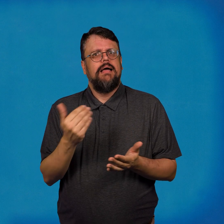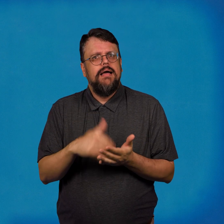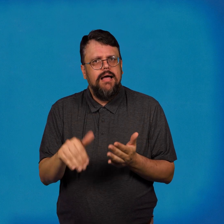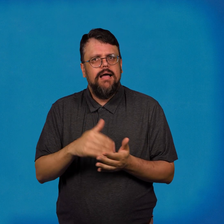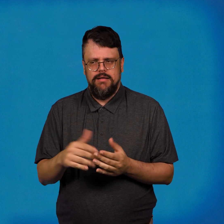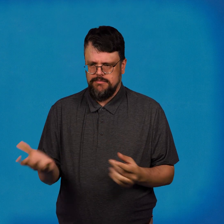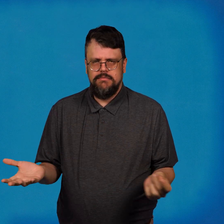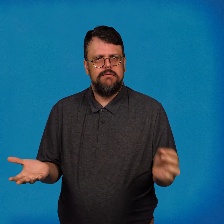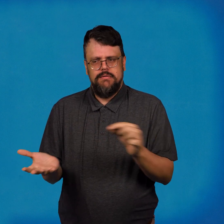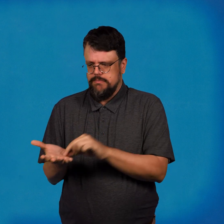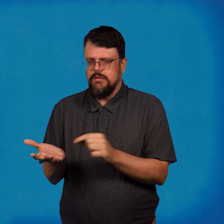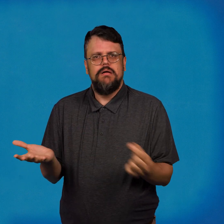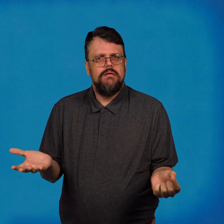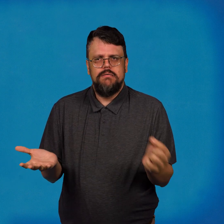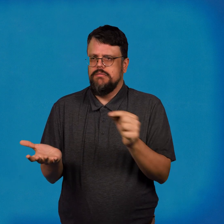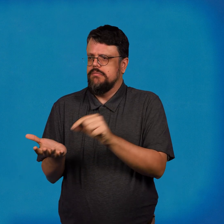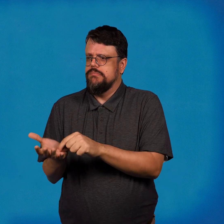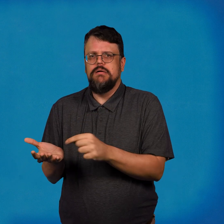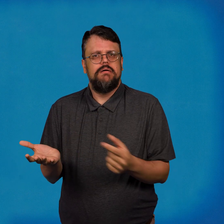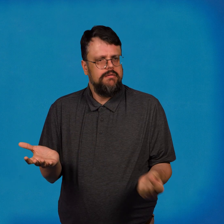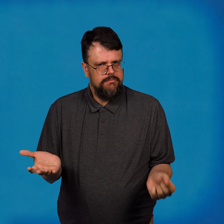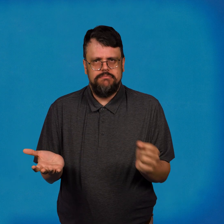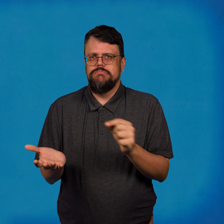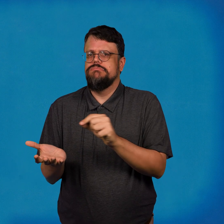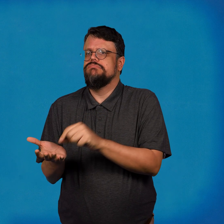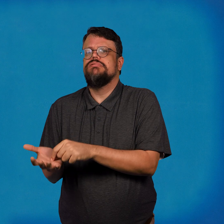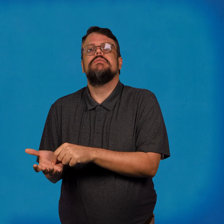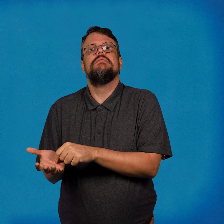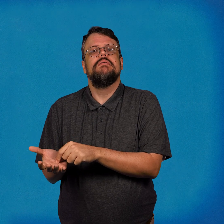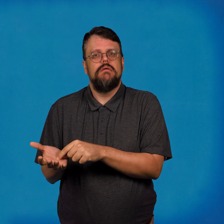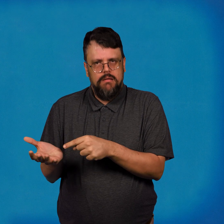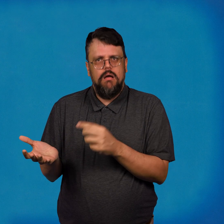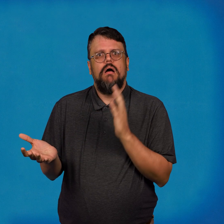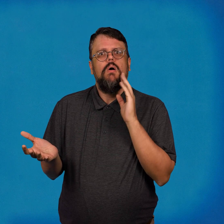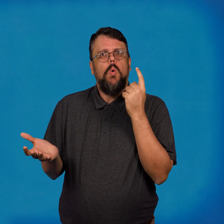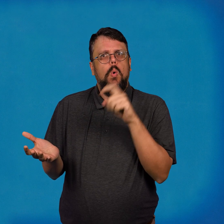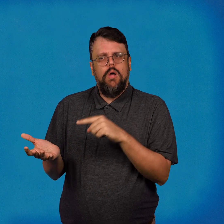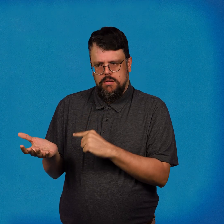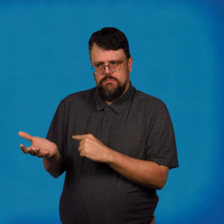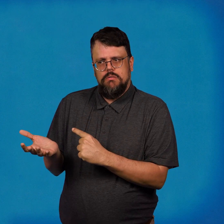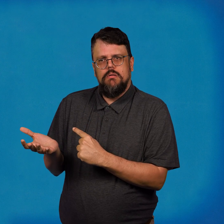Add a penny. Keep adding pennies until the scale registers one ounce.